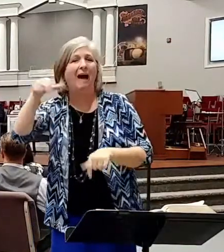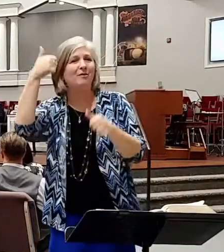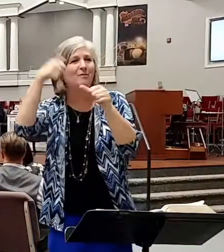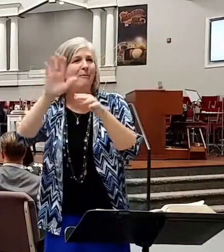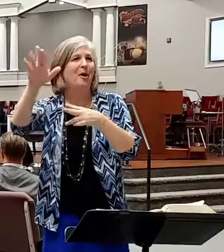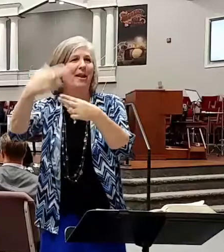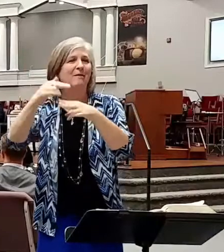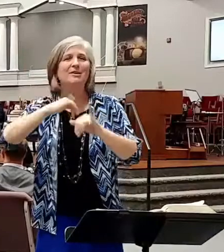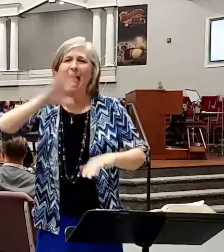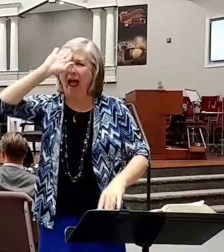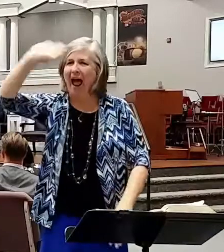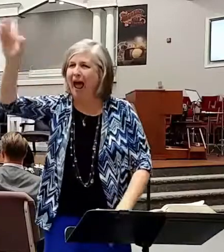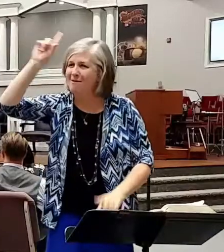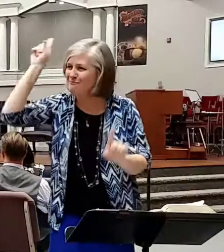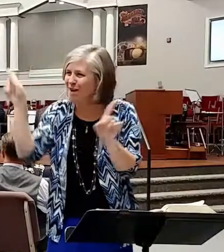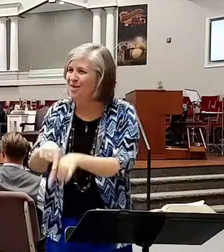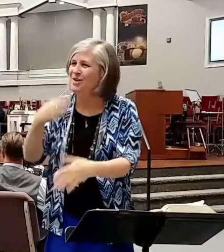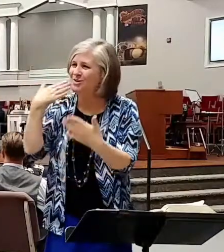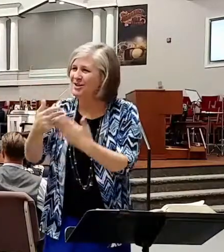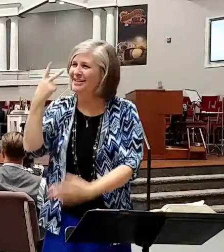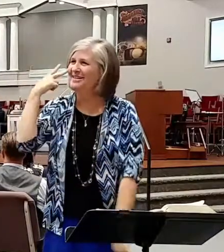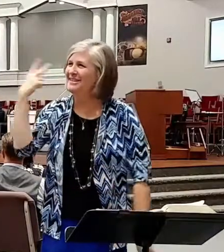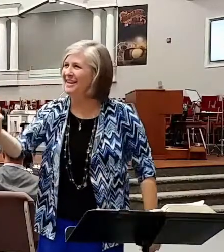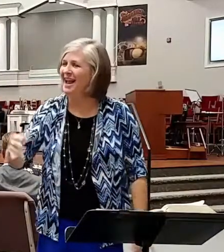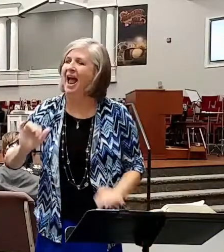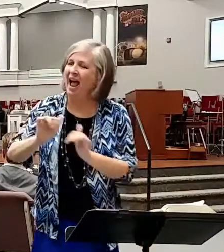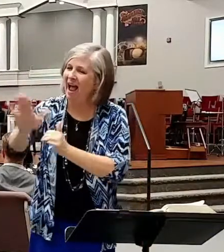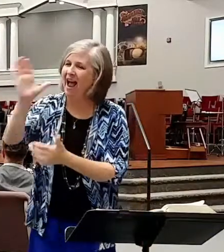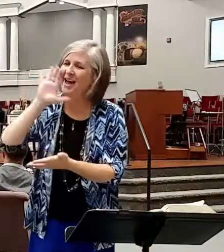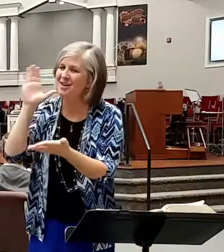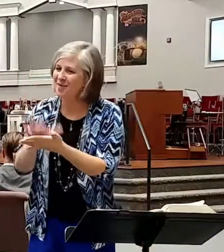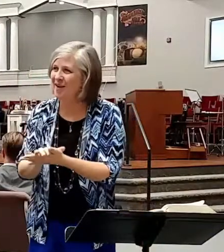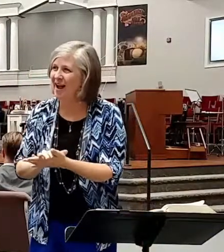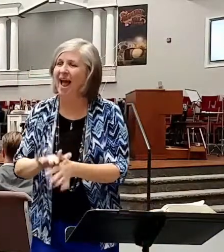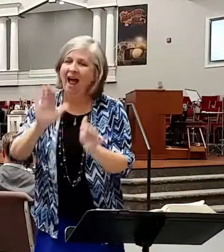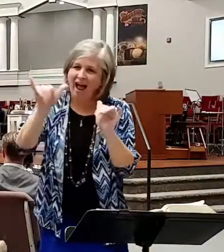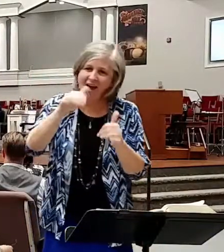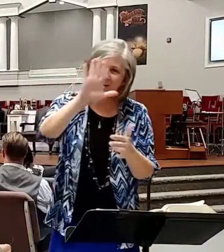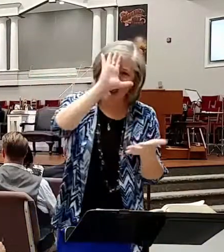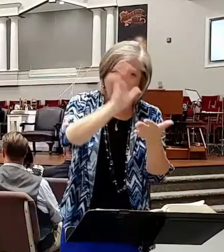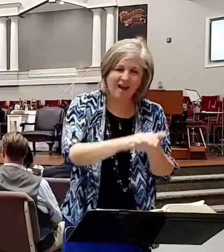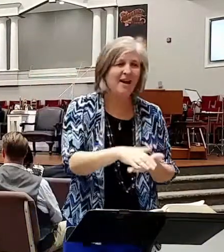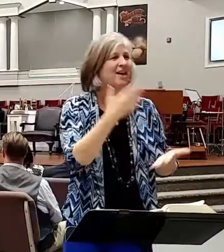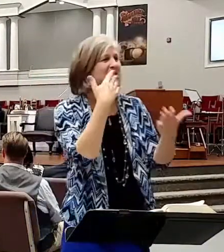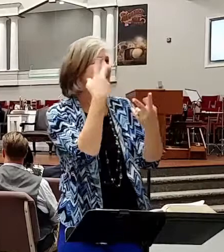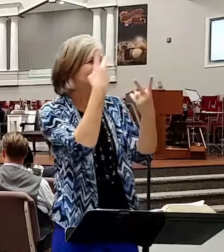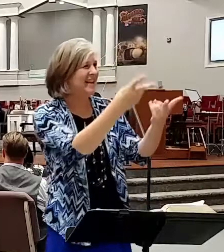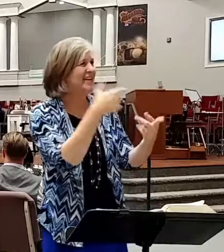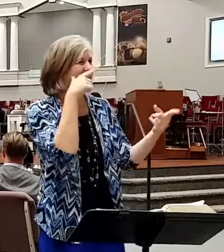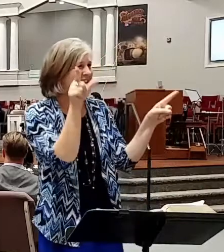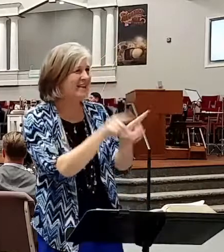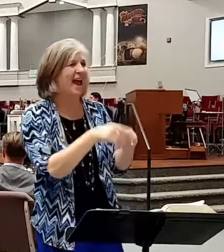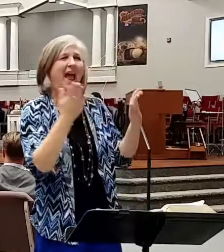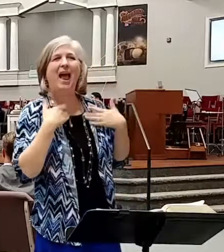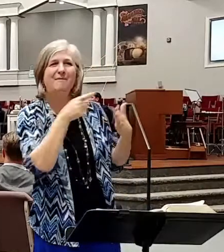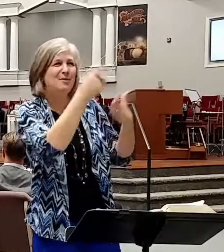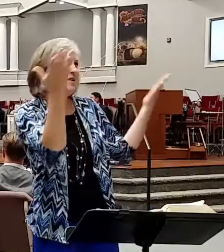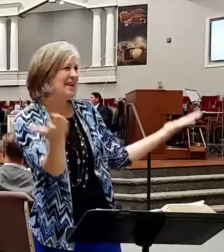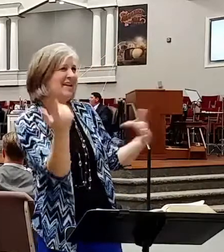Hey brother, good to see you. How's your wife doing? How's your husband doing? Good to see you sister. We're so glad to have you today. And I walk away and